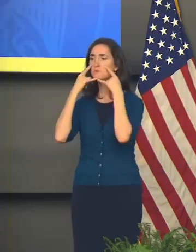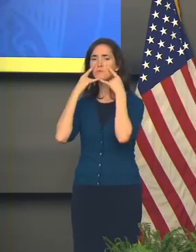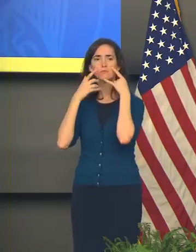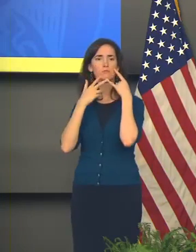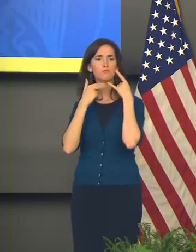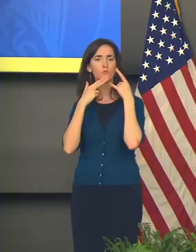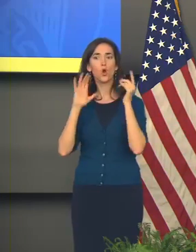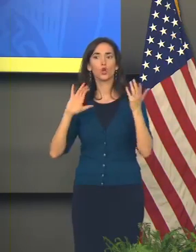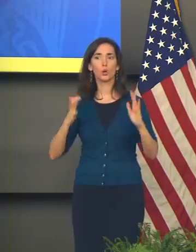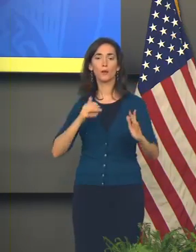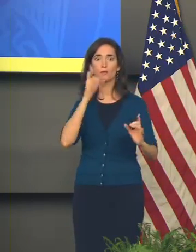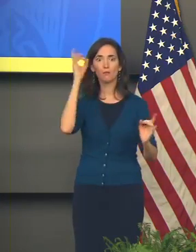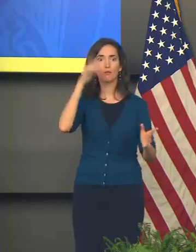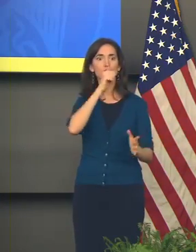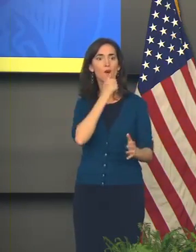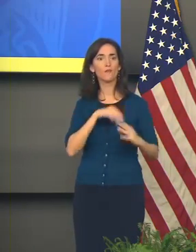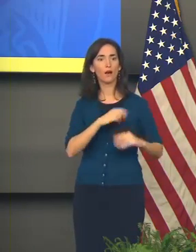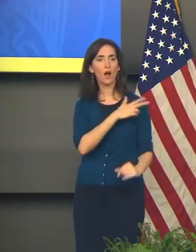up in the hospital.